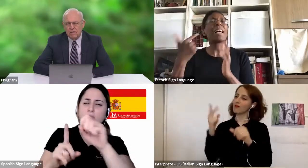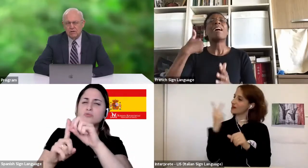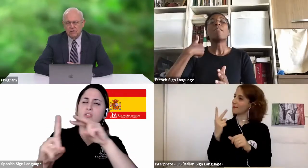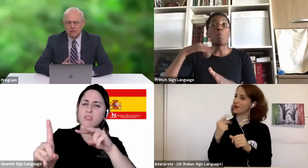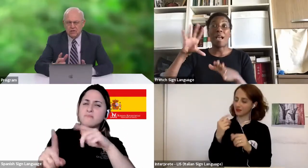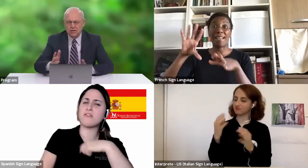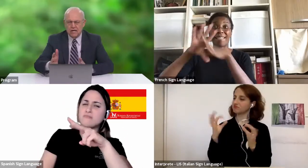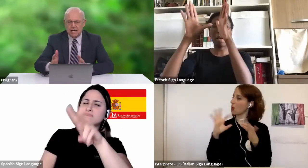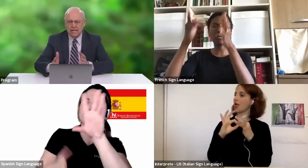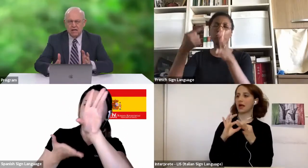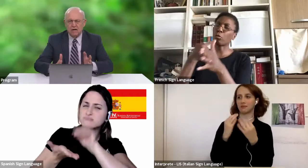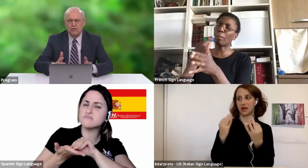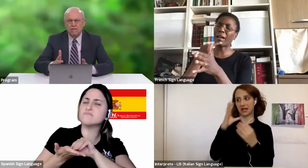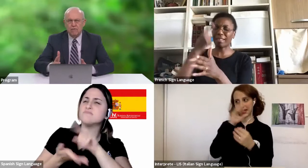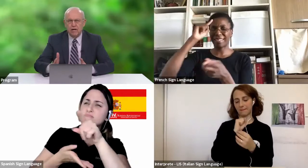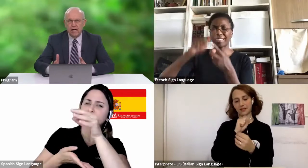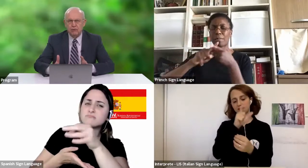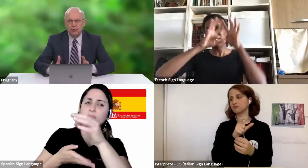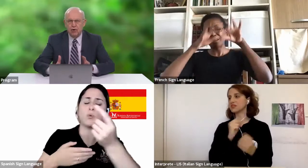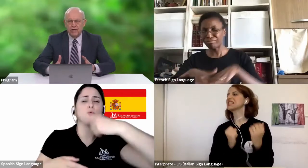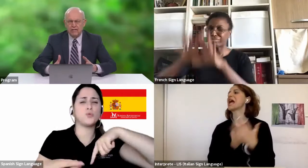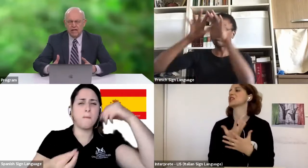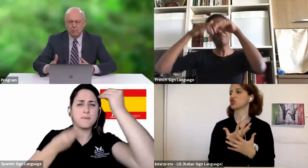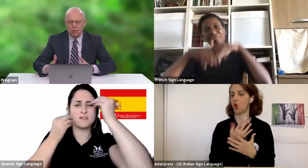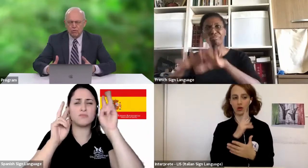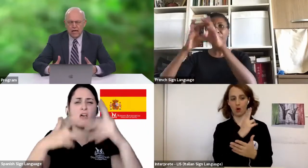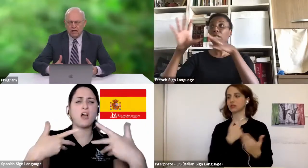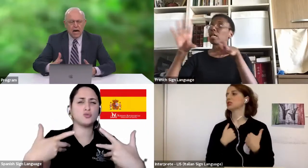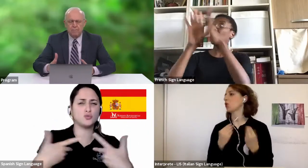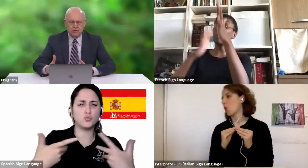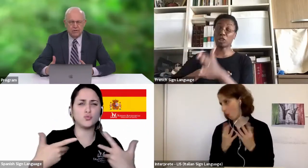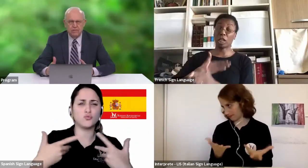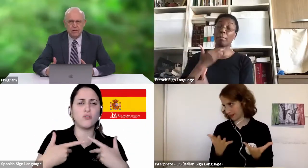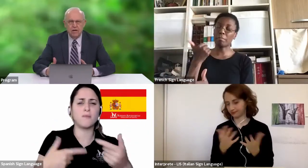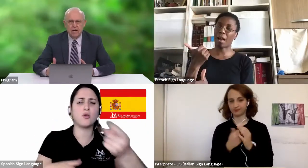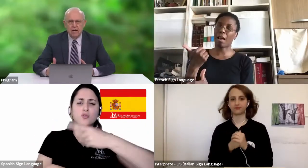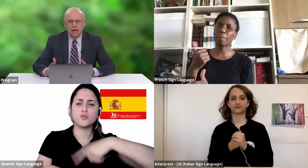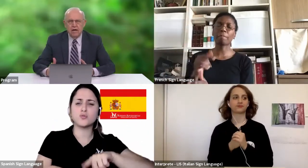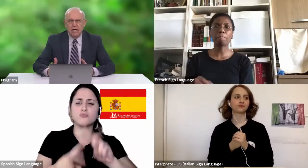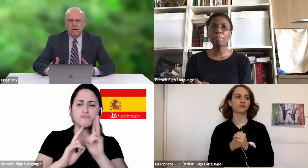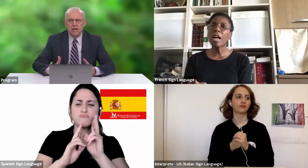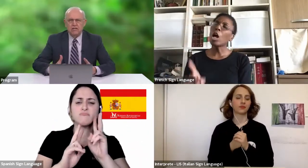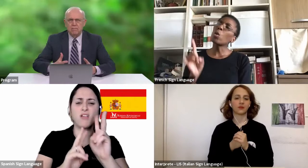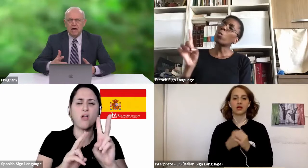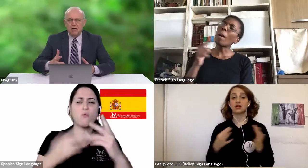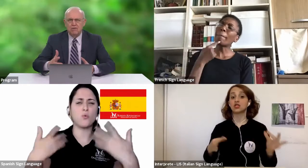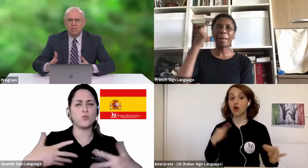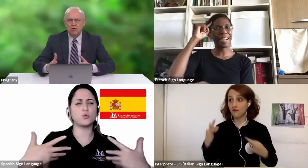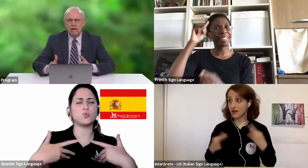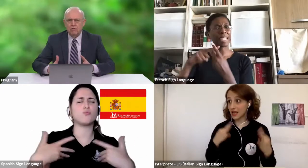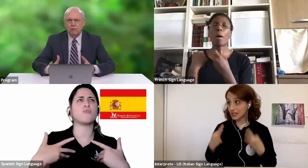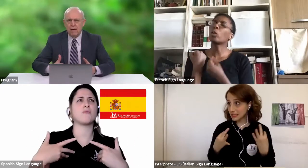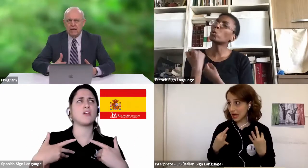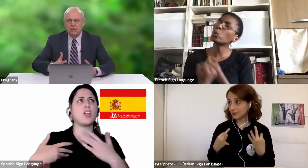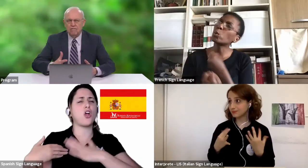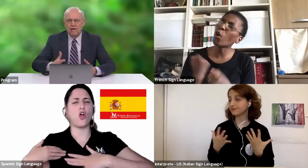there's this idea of suffering and joy, they seem almost like opposites. And yet somehow, some